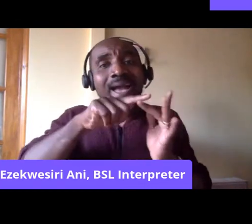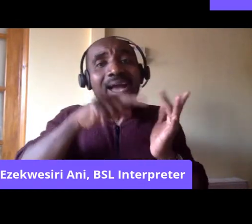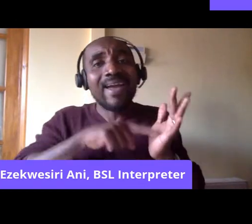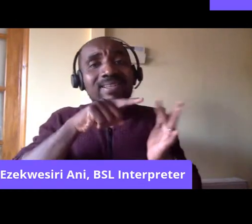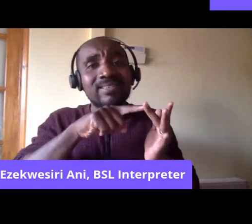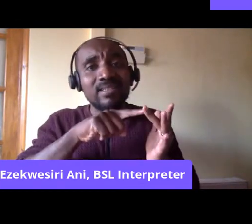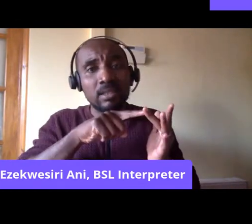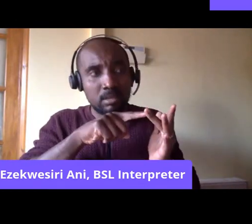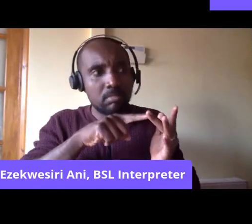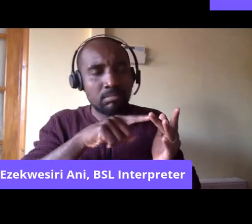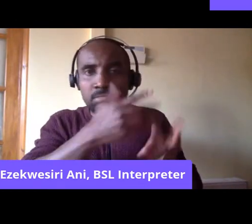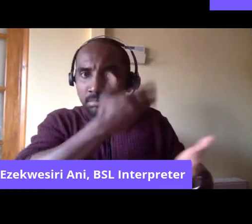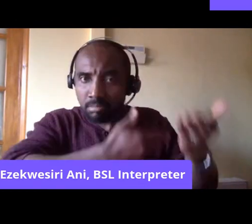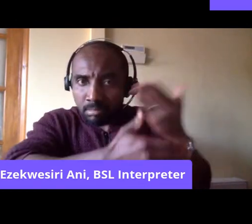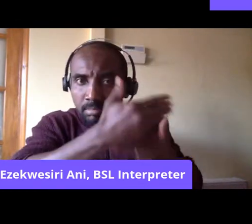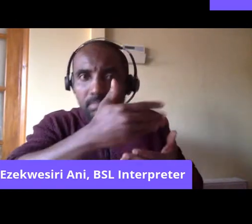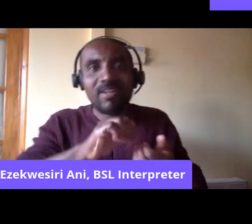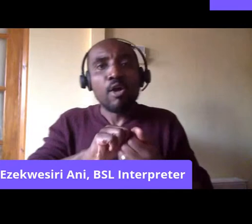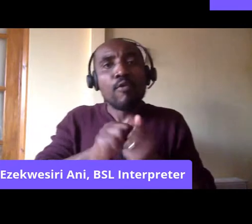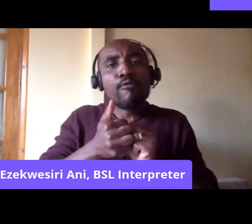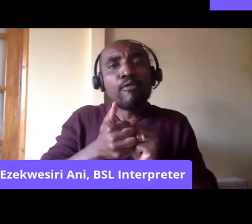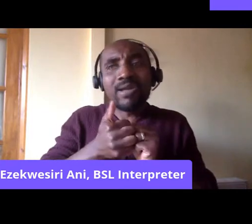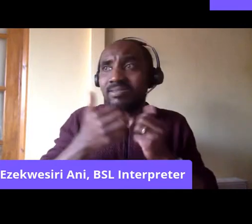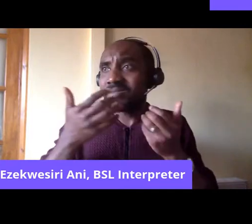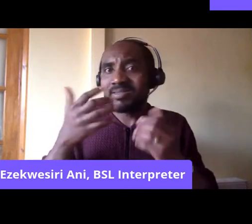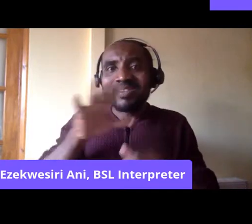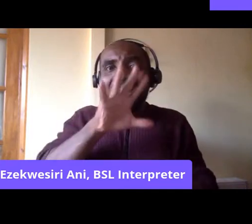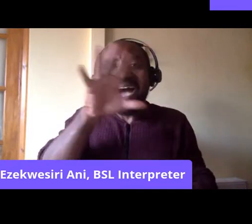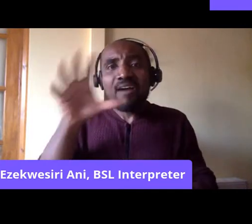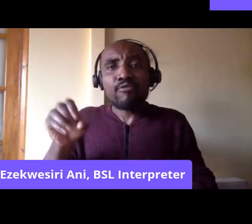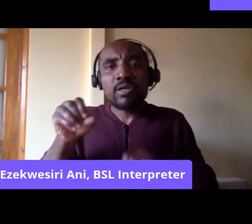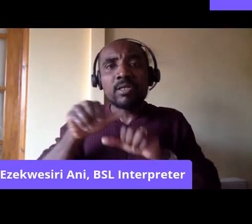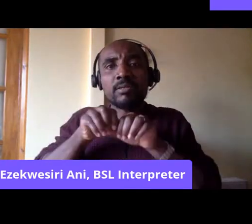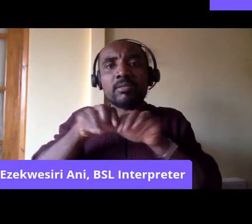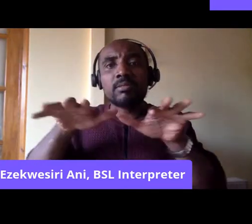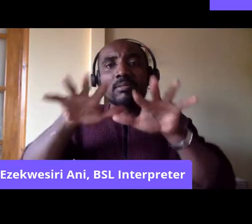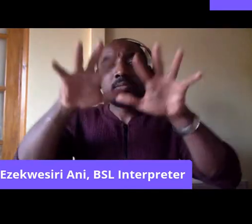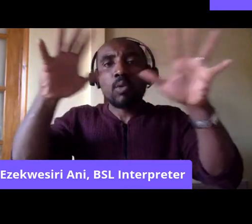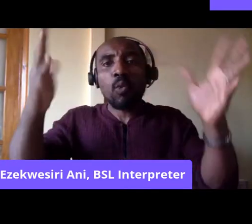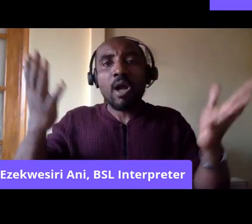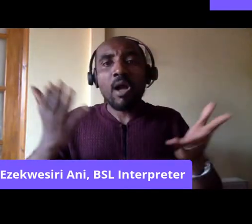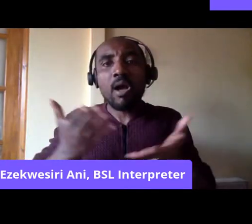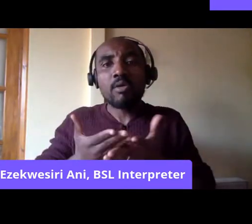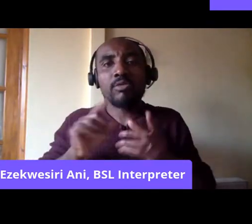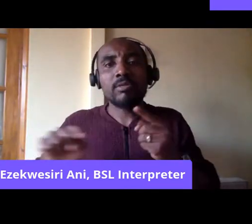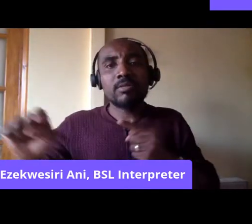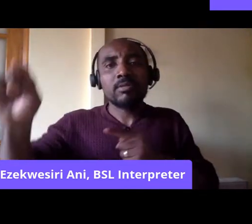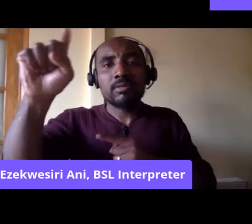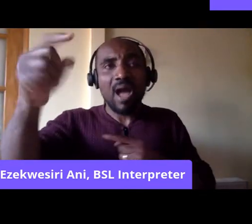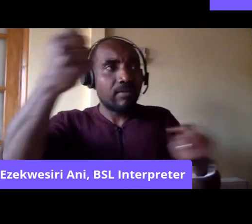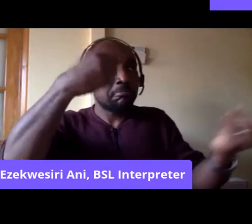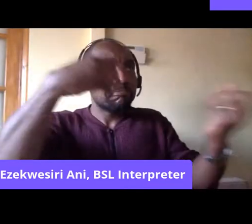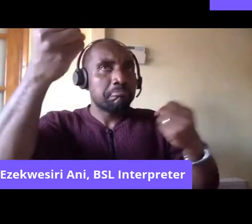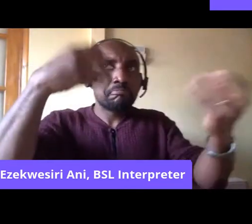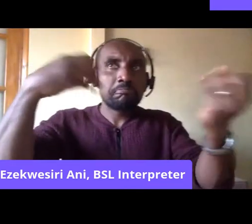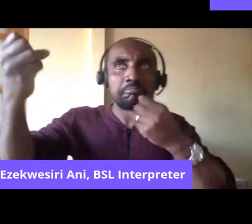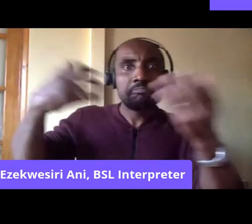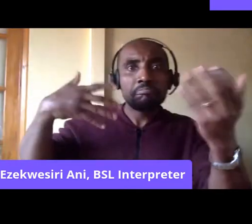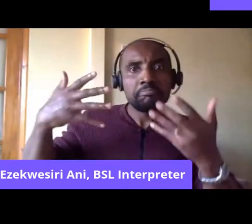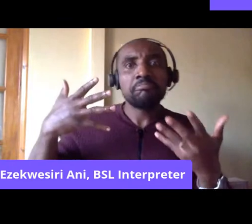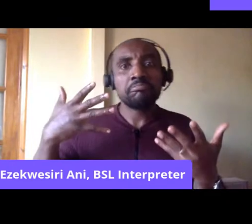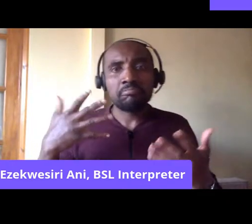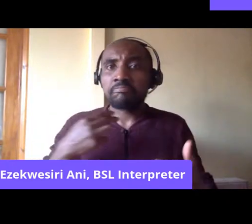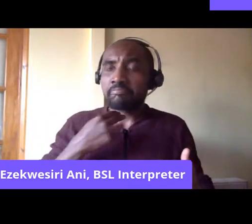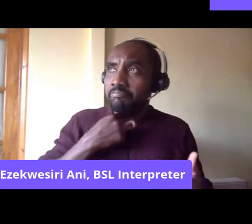much as I've heard from friends across the African diaspora. And it goes both ways as well. Now, the great thing